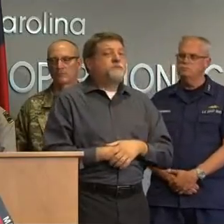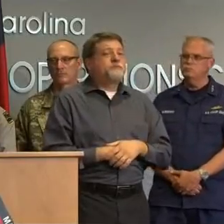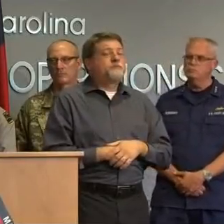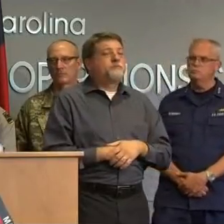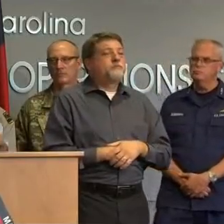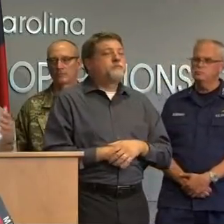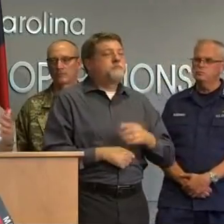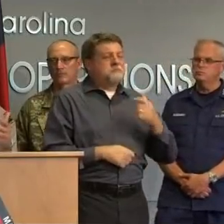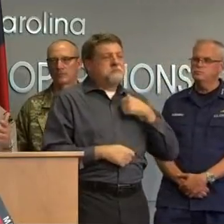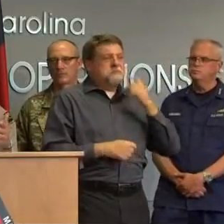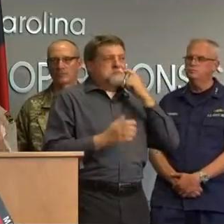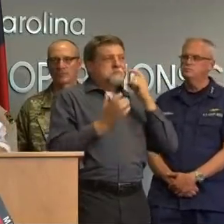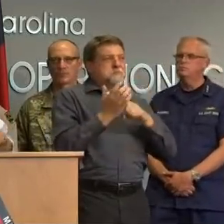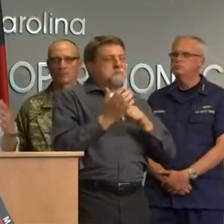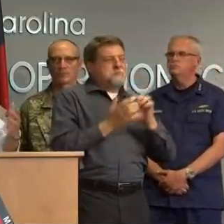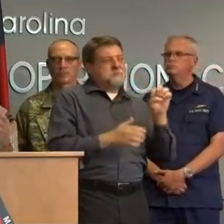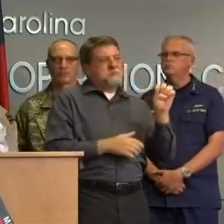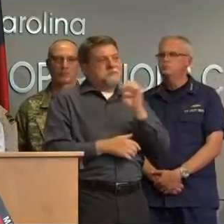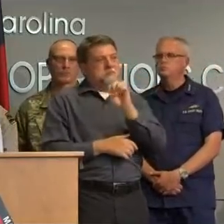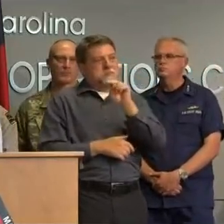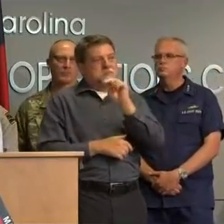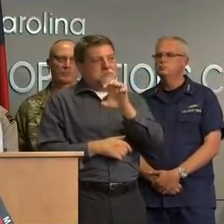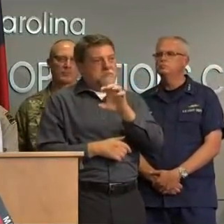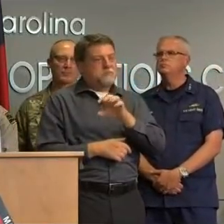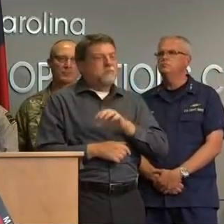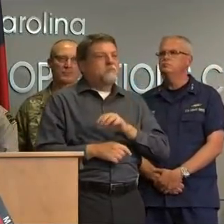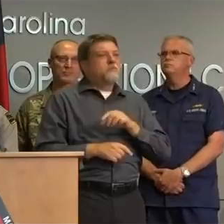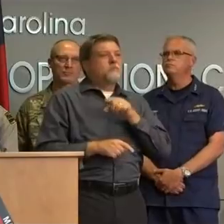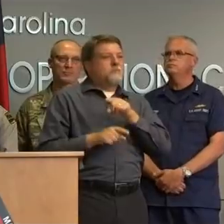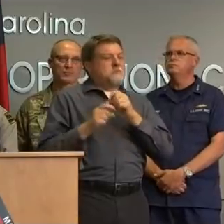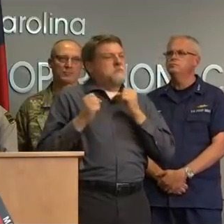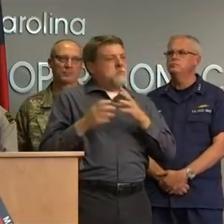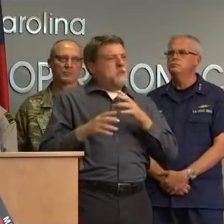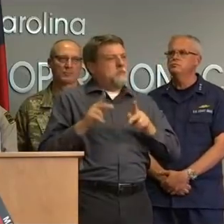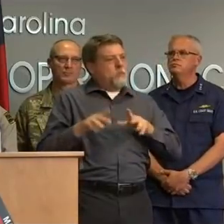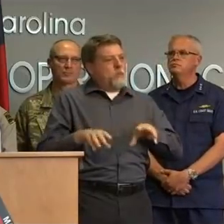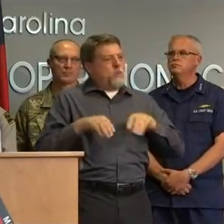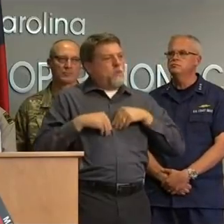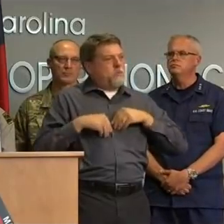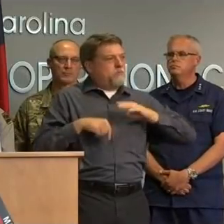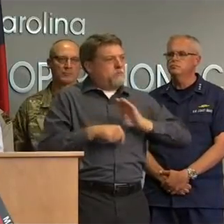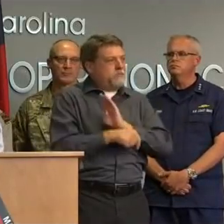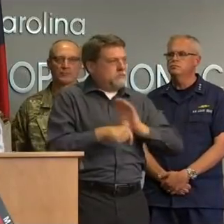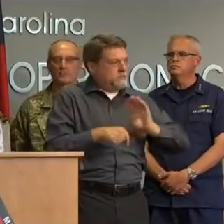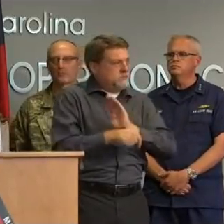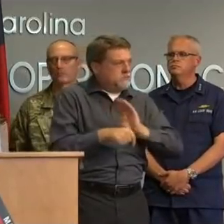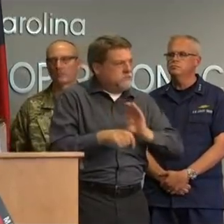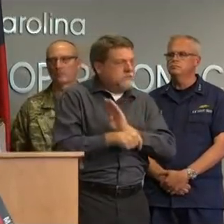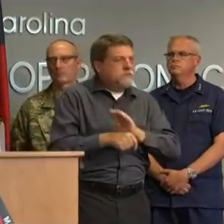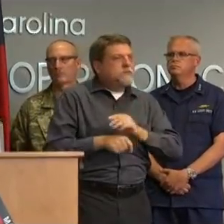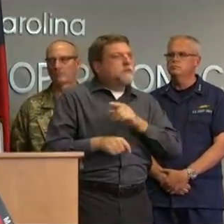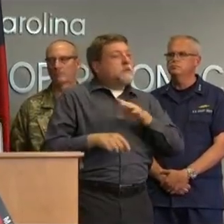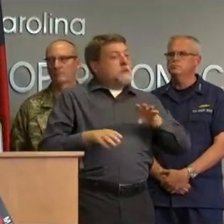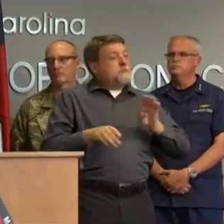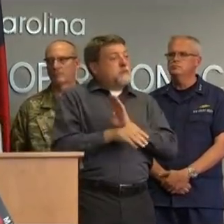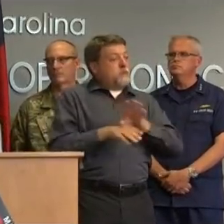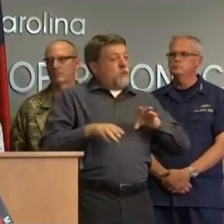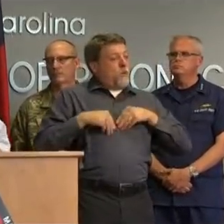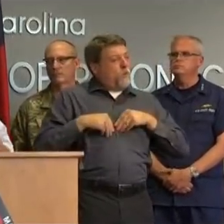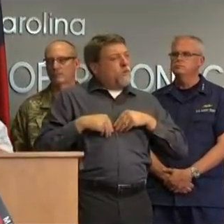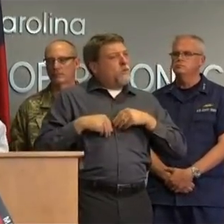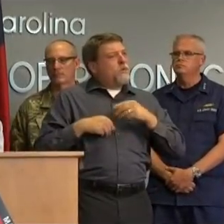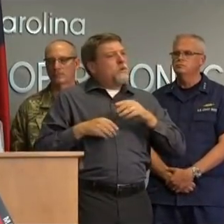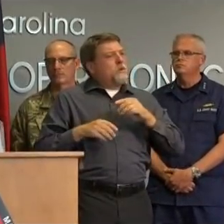local business operators their neighbors just like other neighbors and they are doing everything in their power to serve their communities to make sure